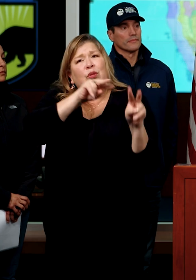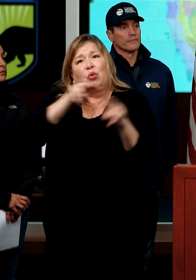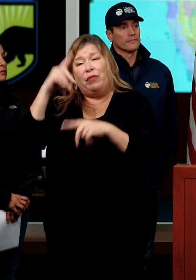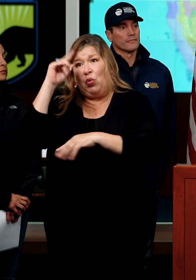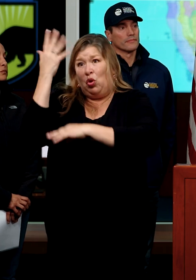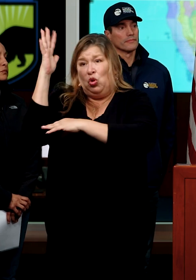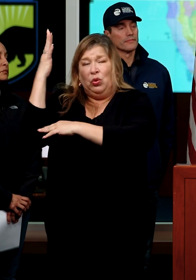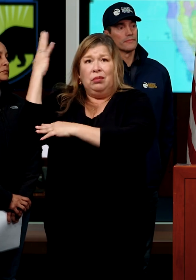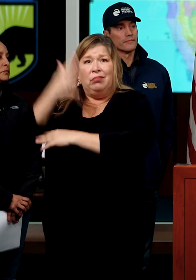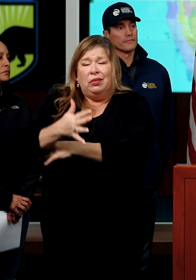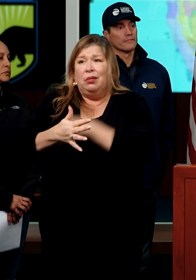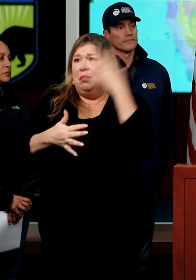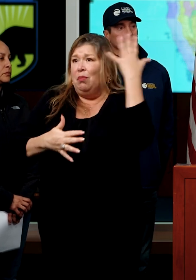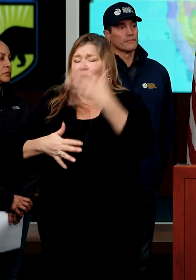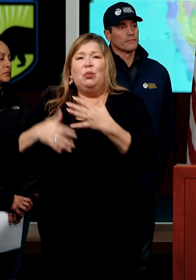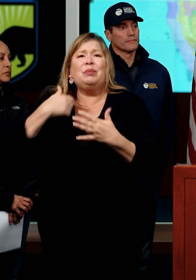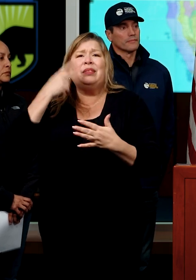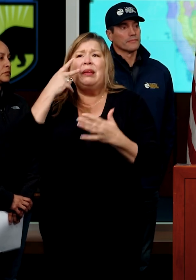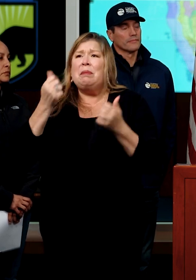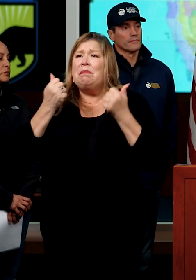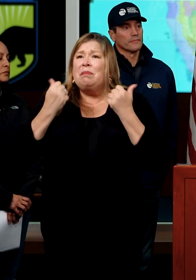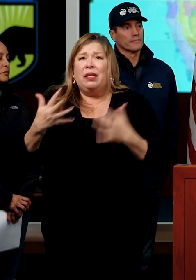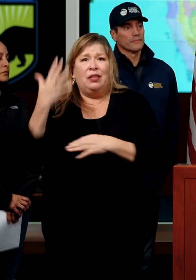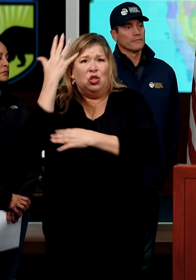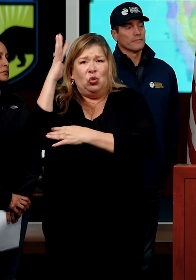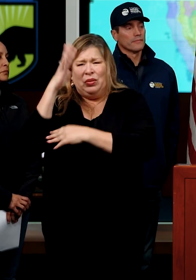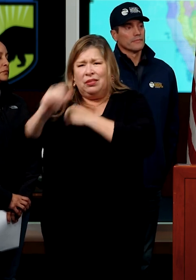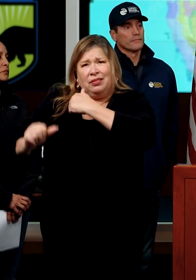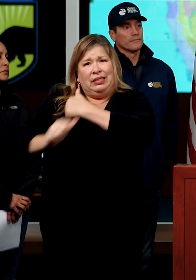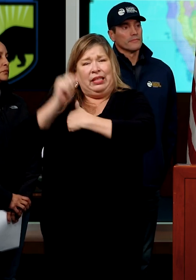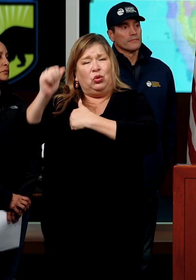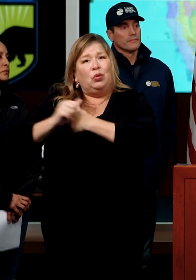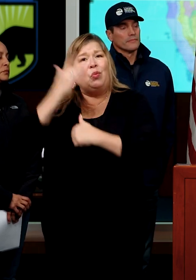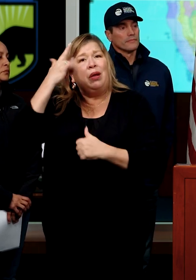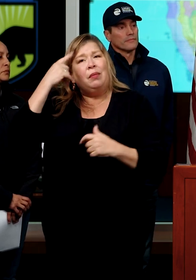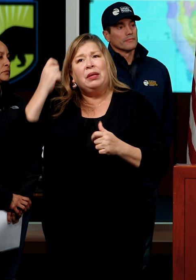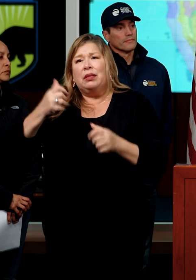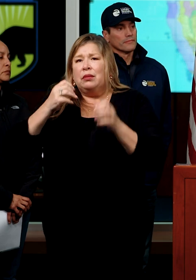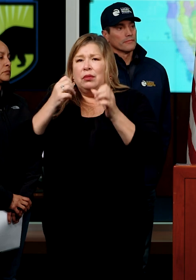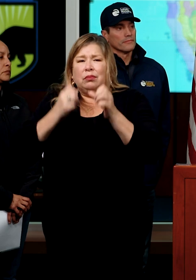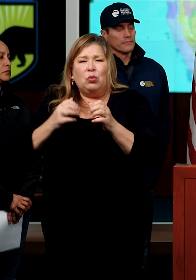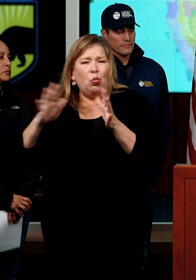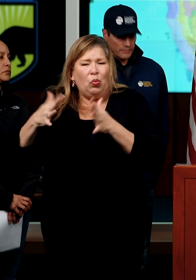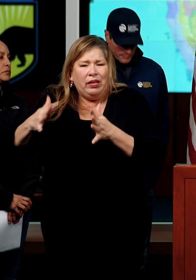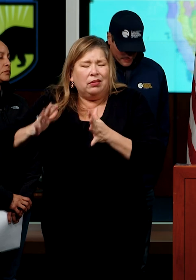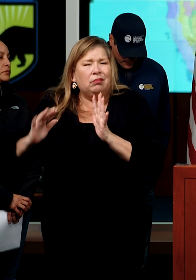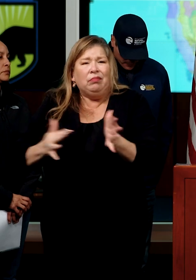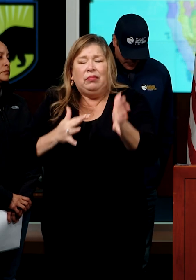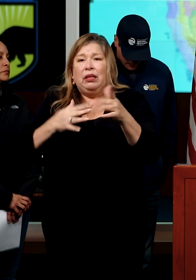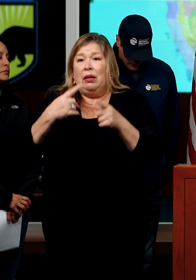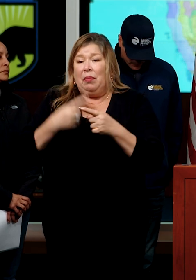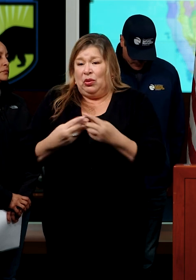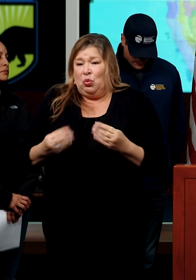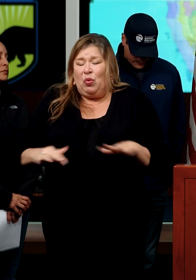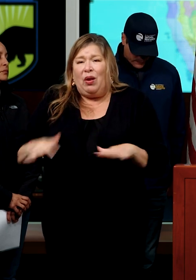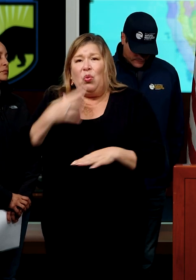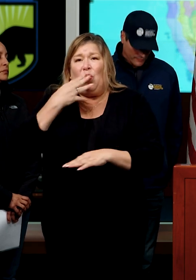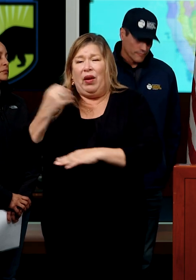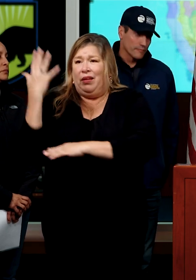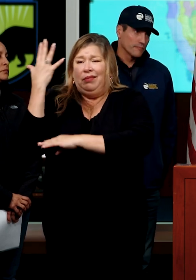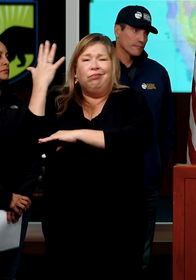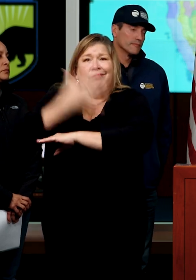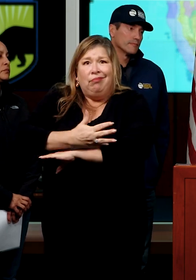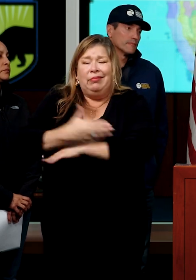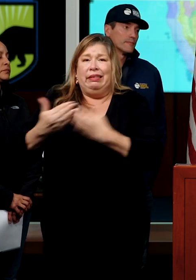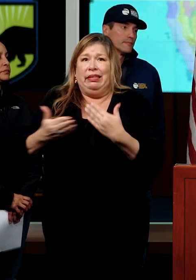are posing a significant threat in this storm due to the high winds and severely saturated soil. The number one thing you